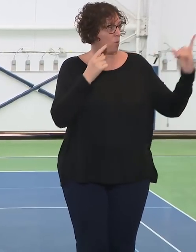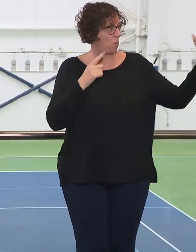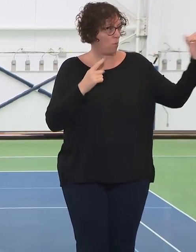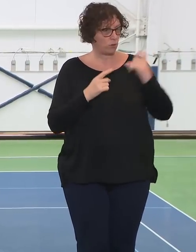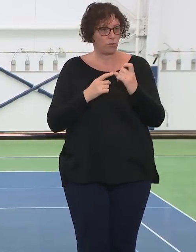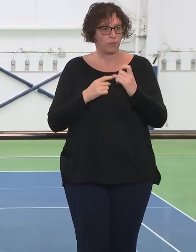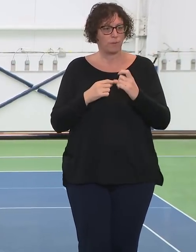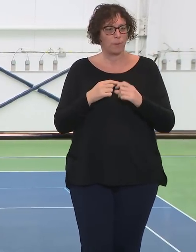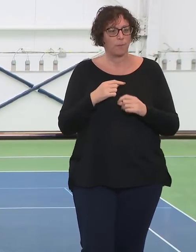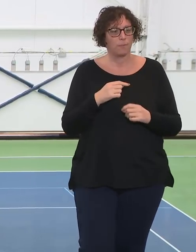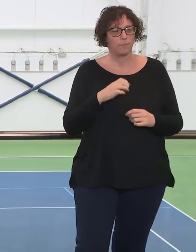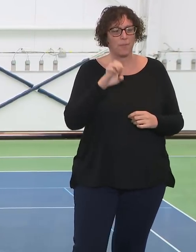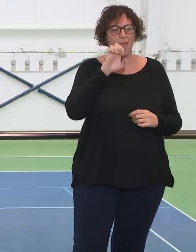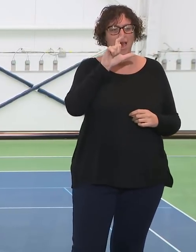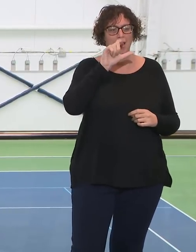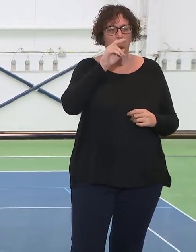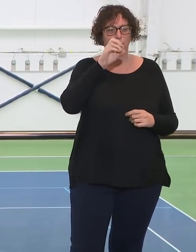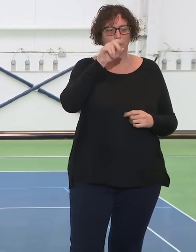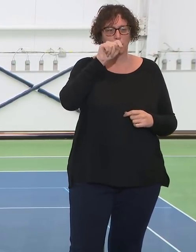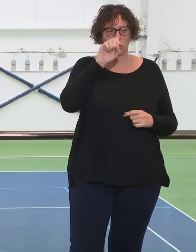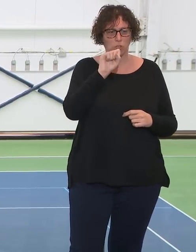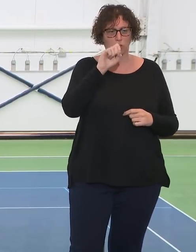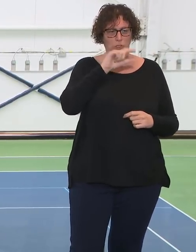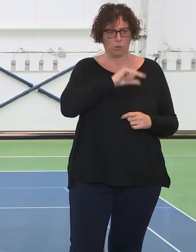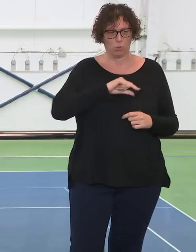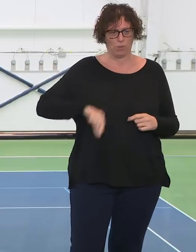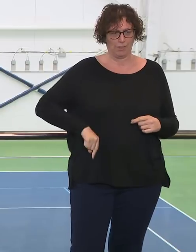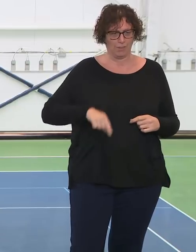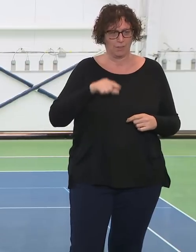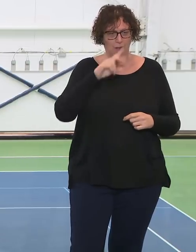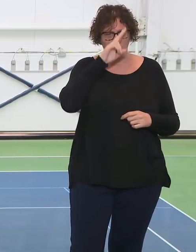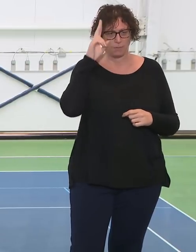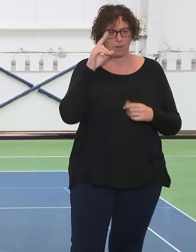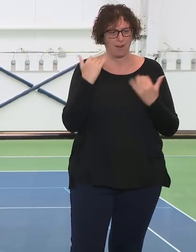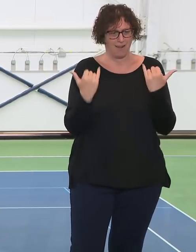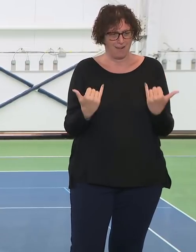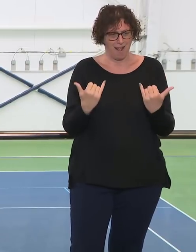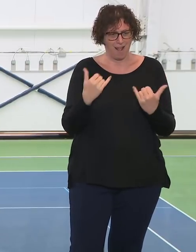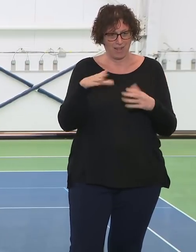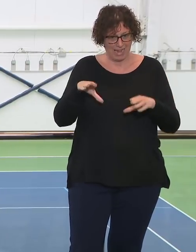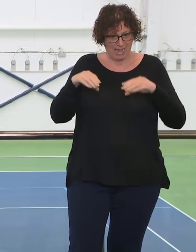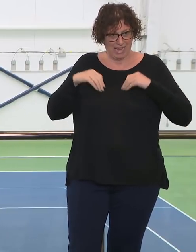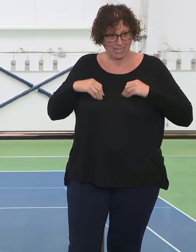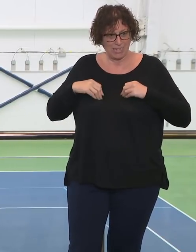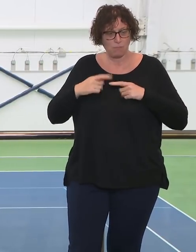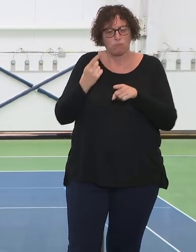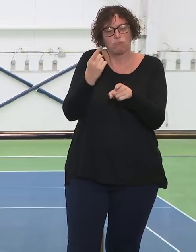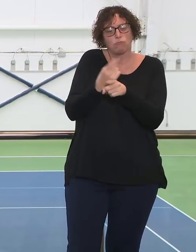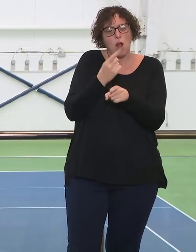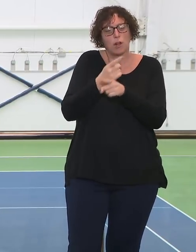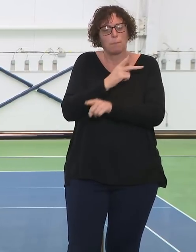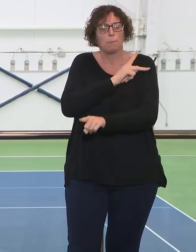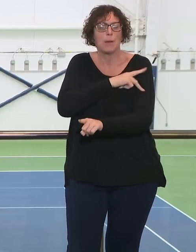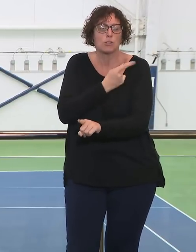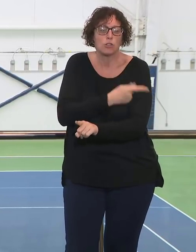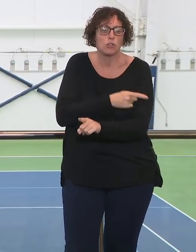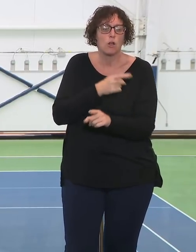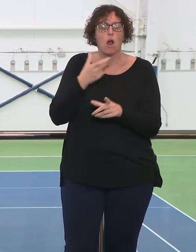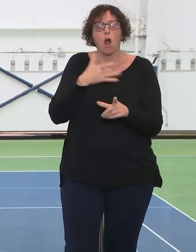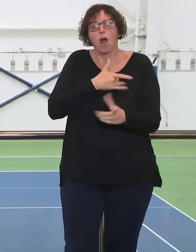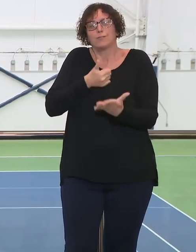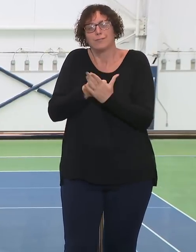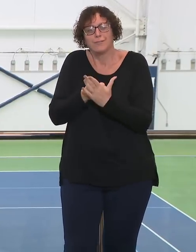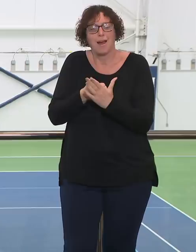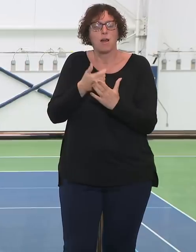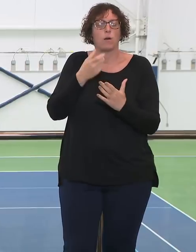this point, is it still receiving heart attacks, broken legs, standard ER visits? Because from what we saw from the inside,